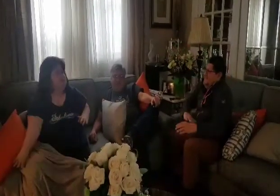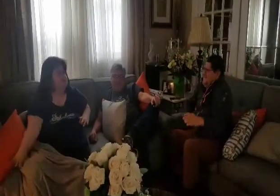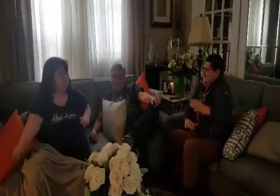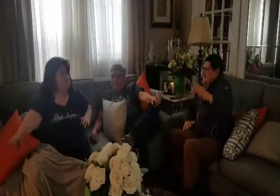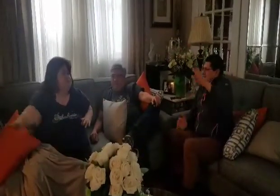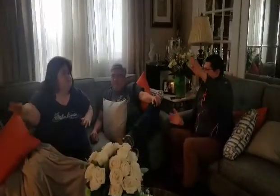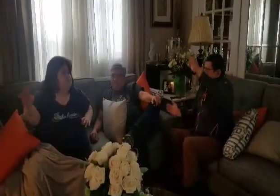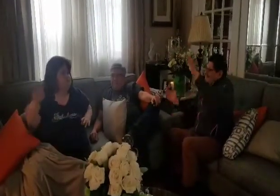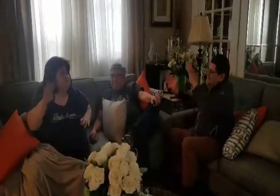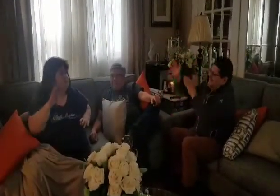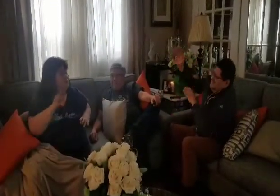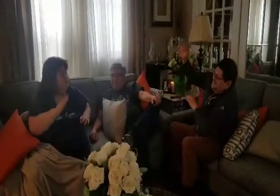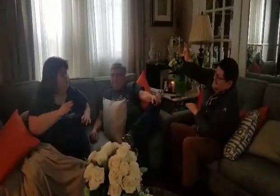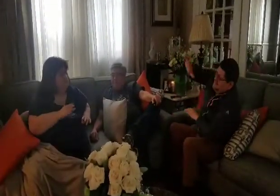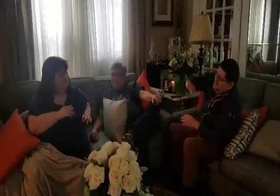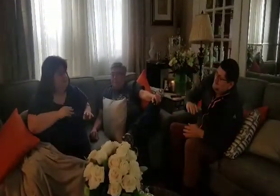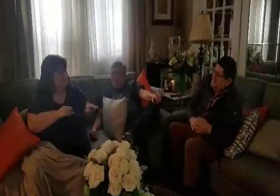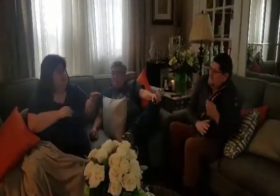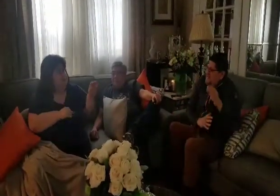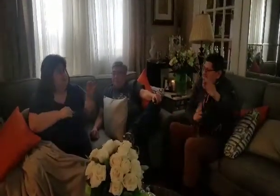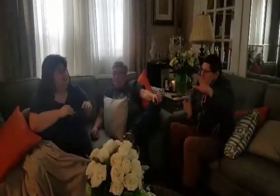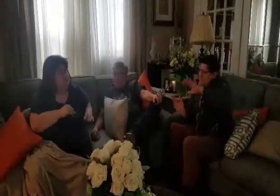cry when I watch them,